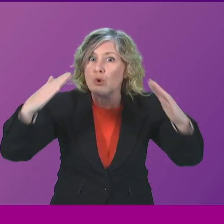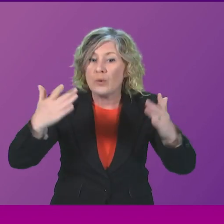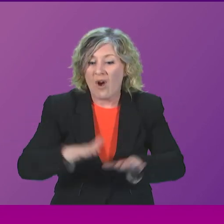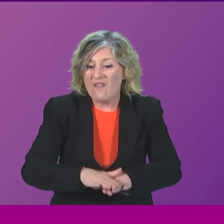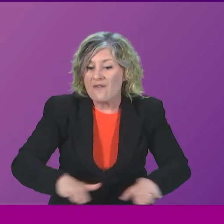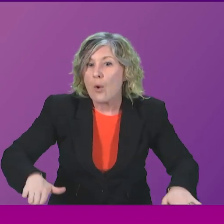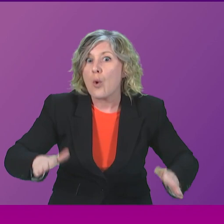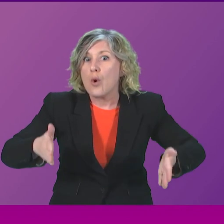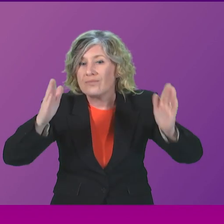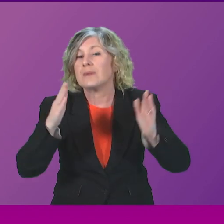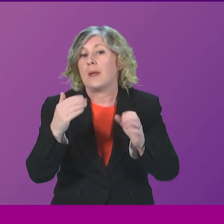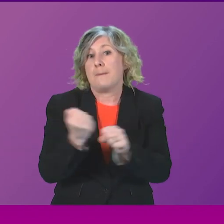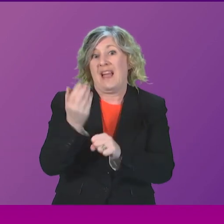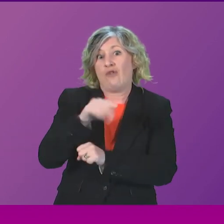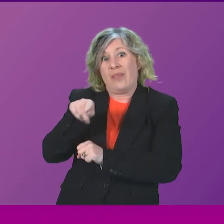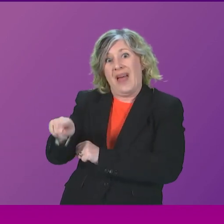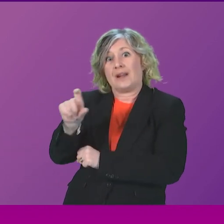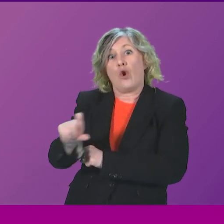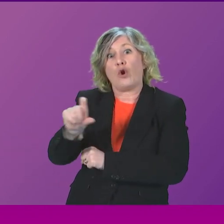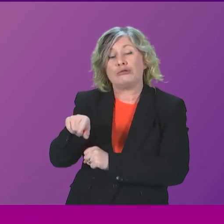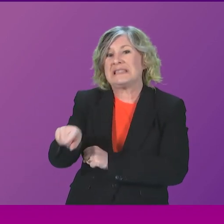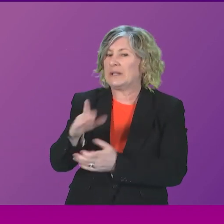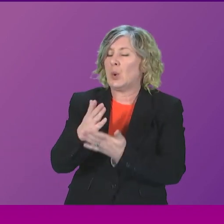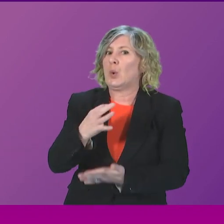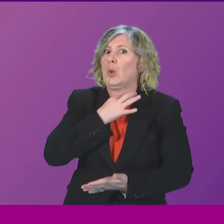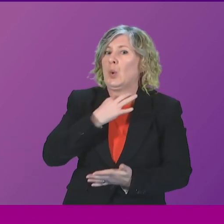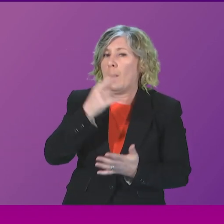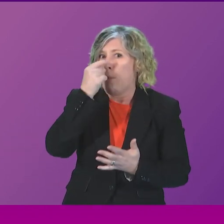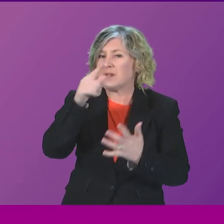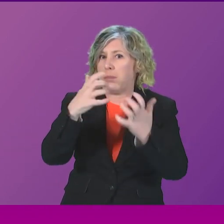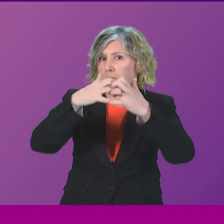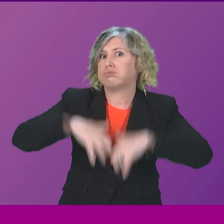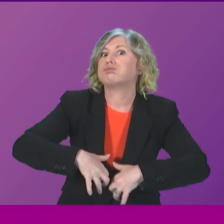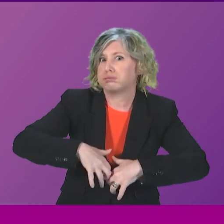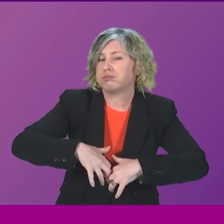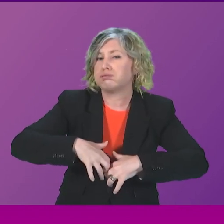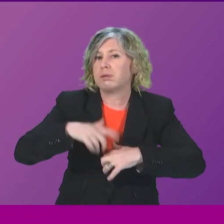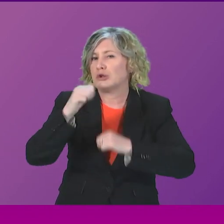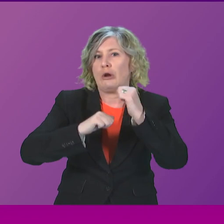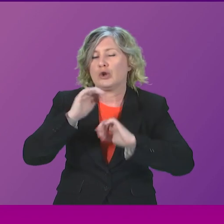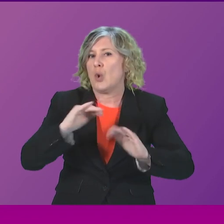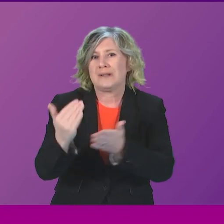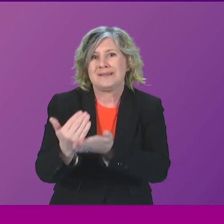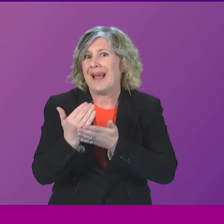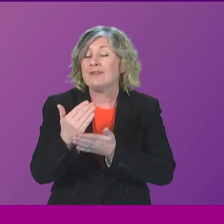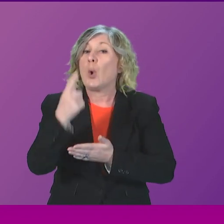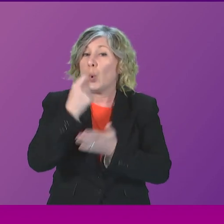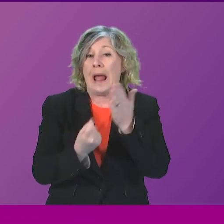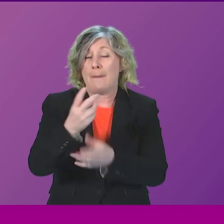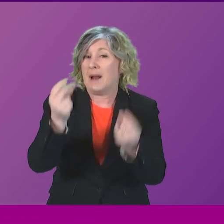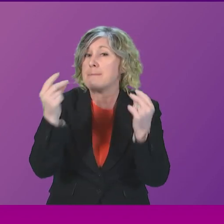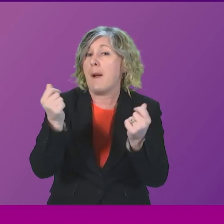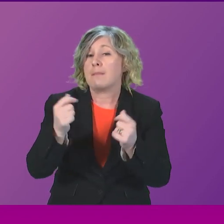and I quote, at risk of catastrophic structural failure, which could occur suddenly and without warning.